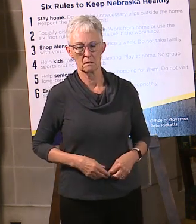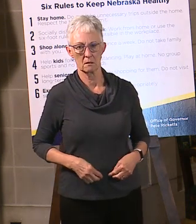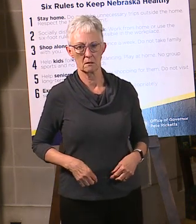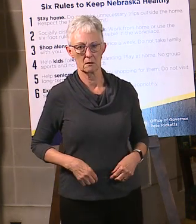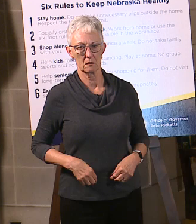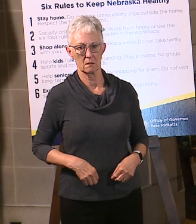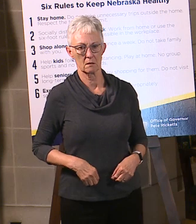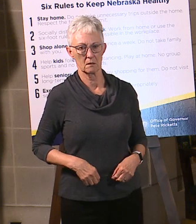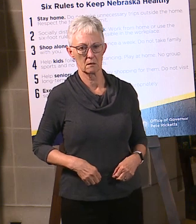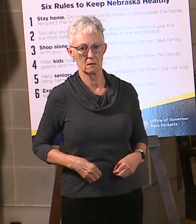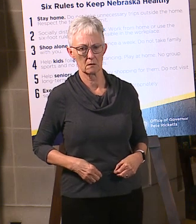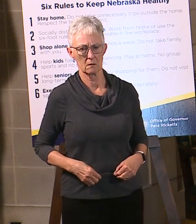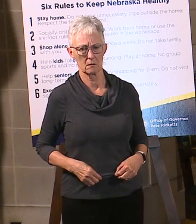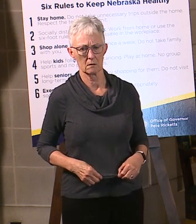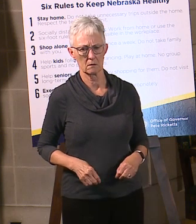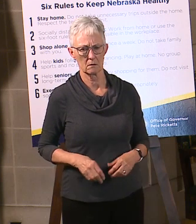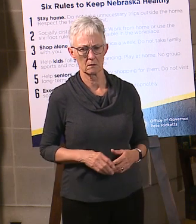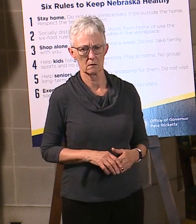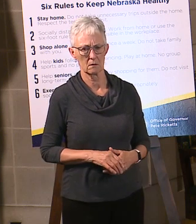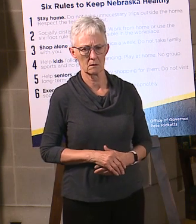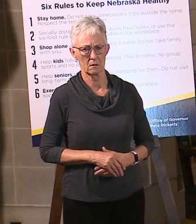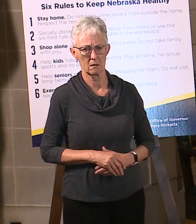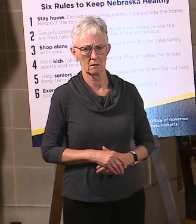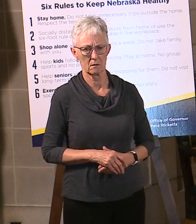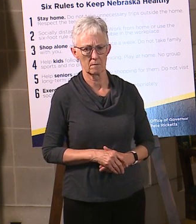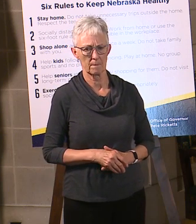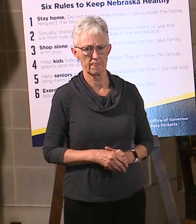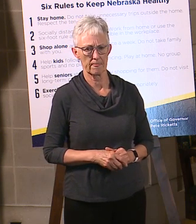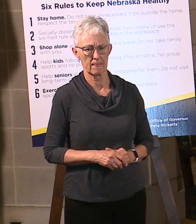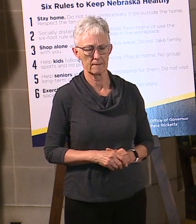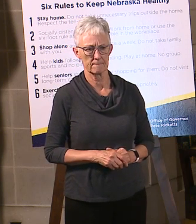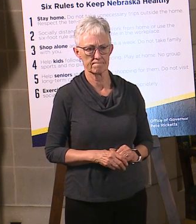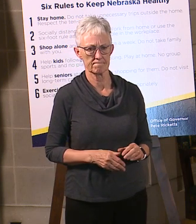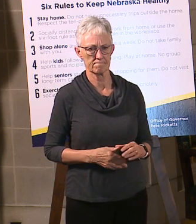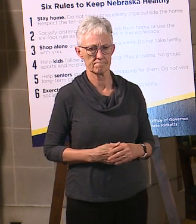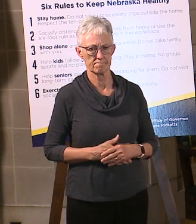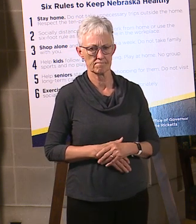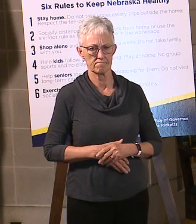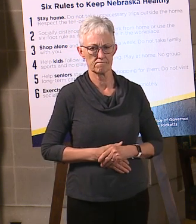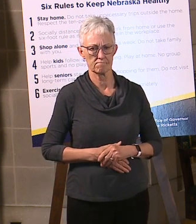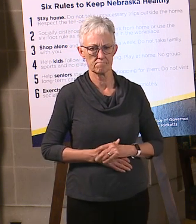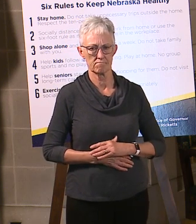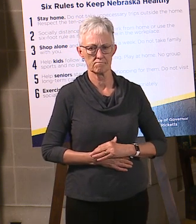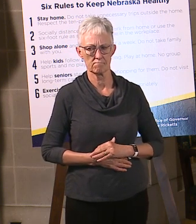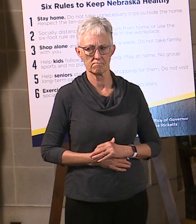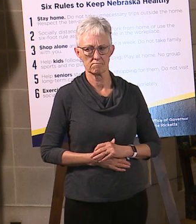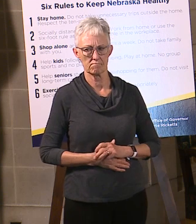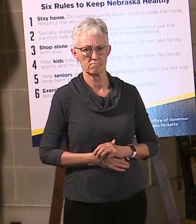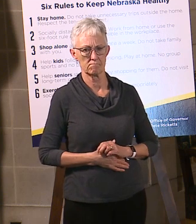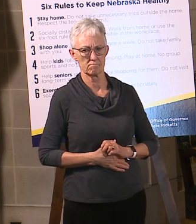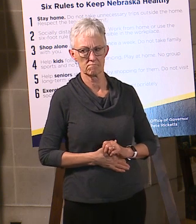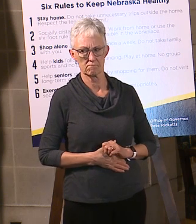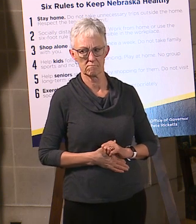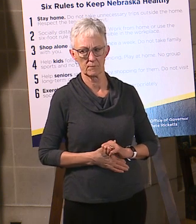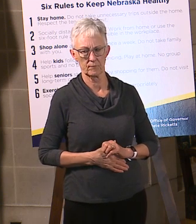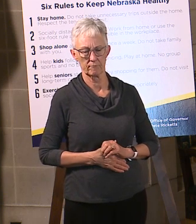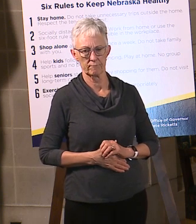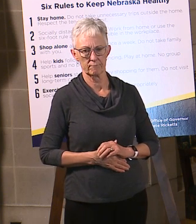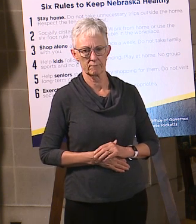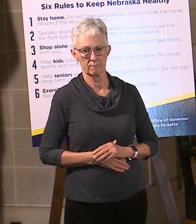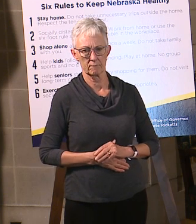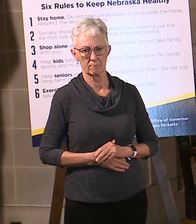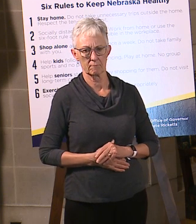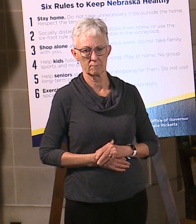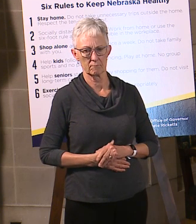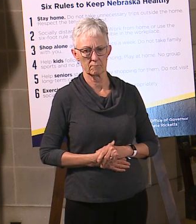kind of what he'll do with it. But can you kind of just give like a candid answer on 90 percent or so the state's businesses have been affected?